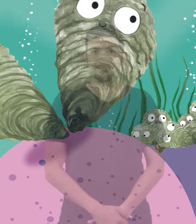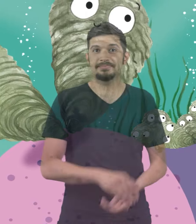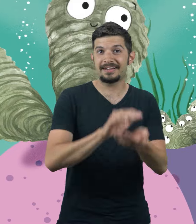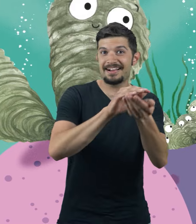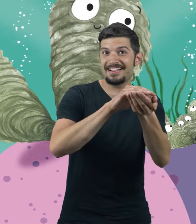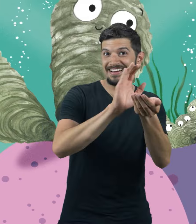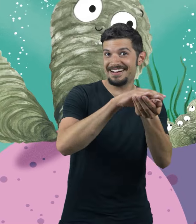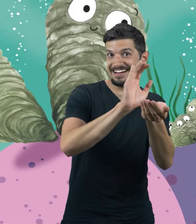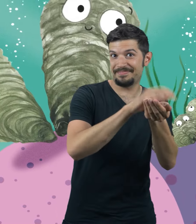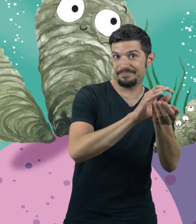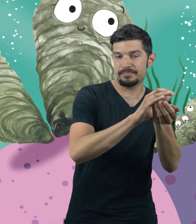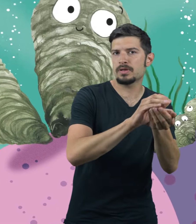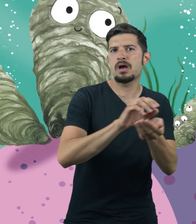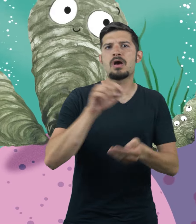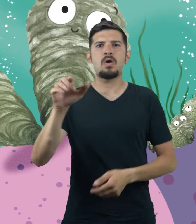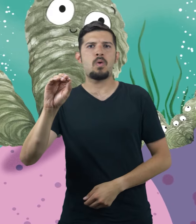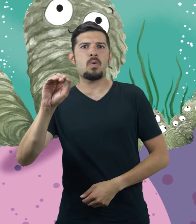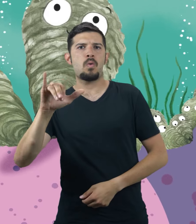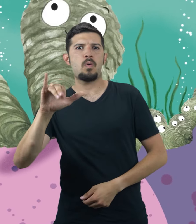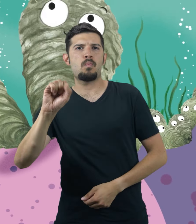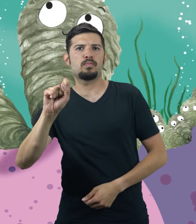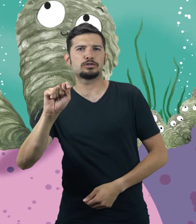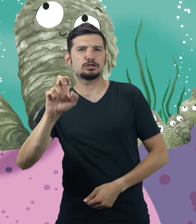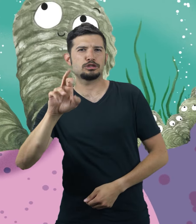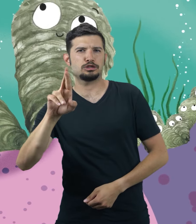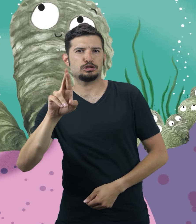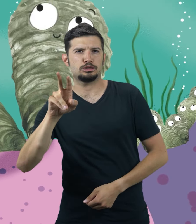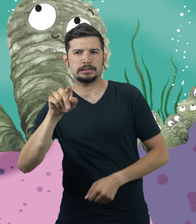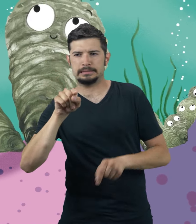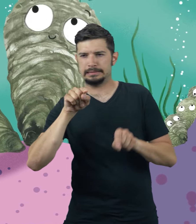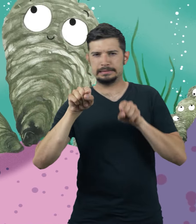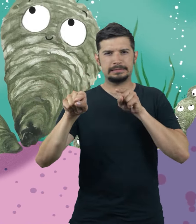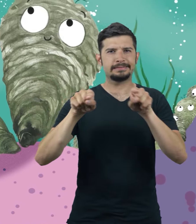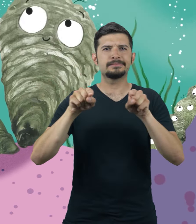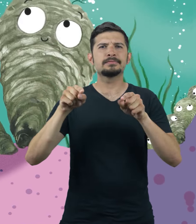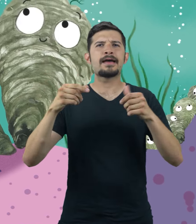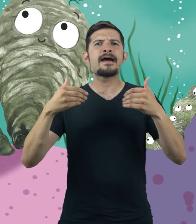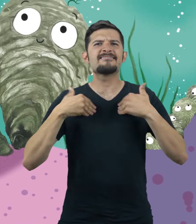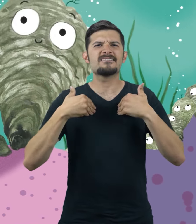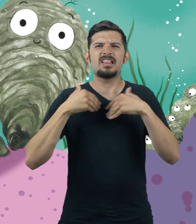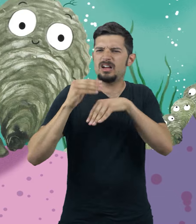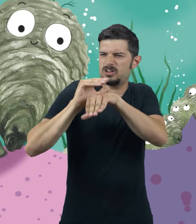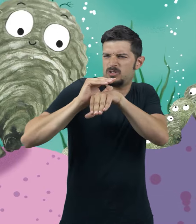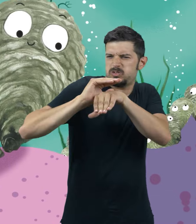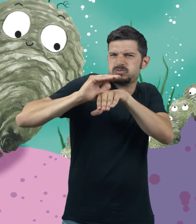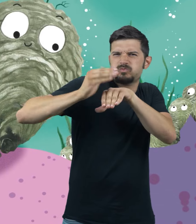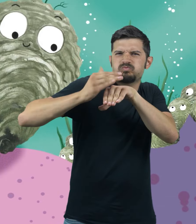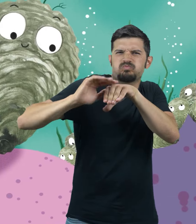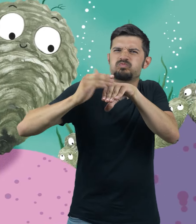Wasser or oyster? Fire to tell? Can you find the rougher shell?